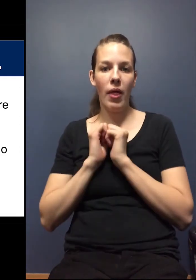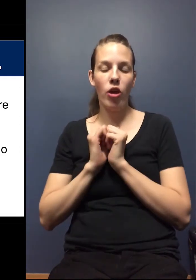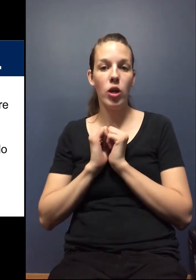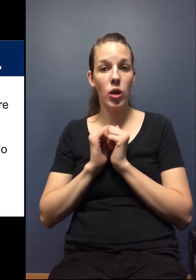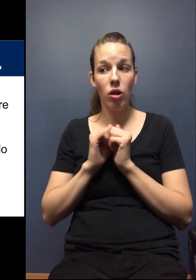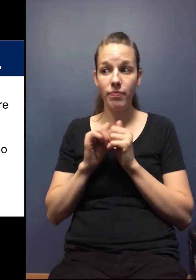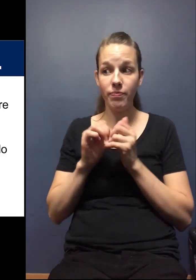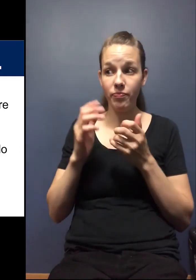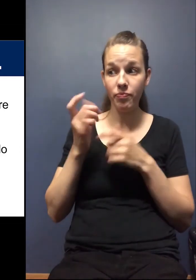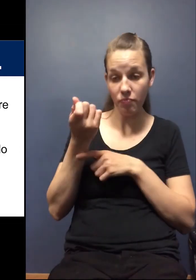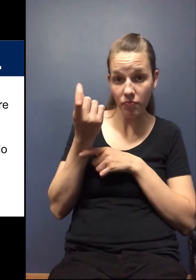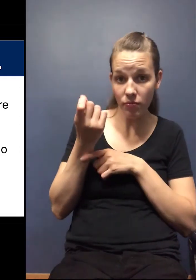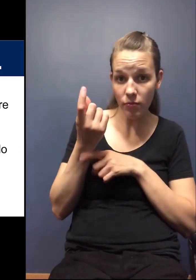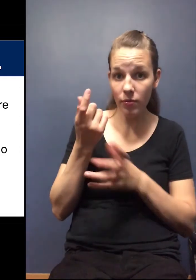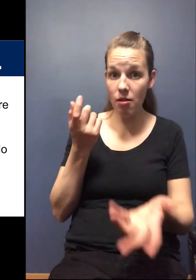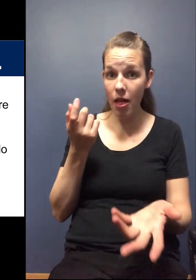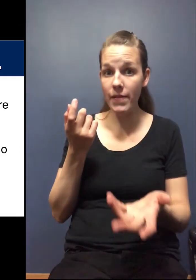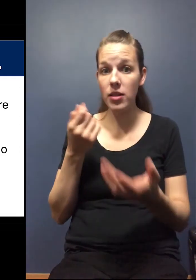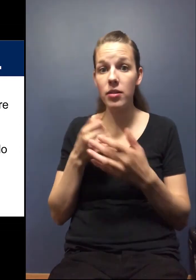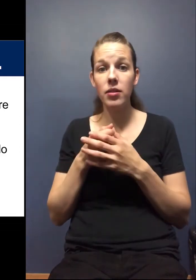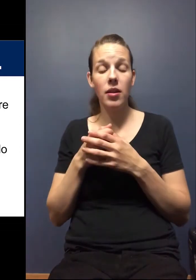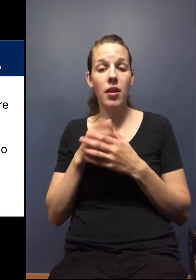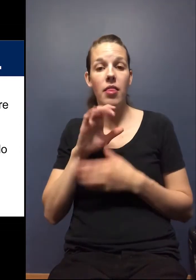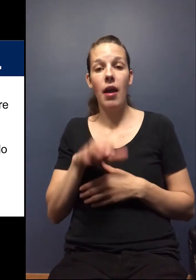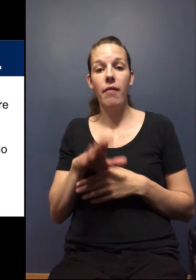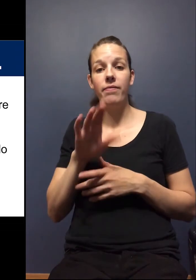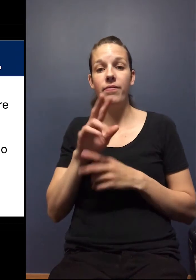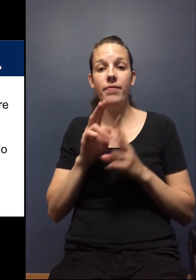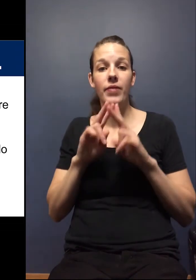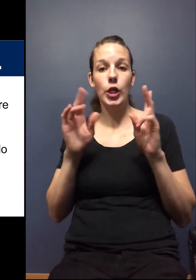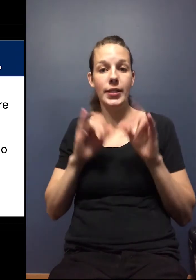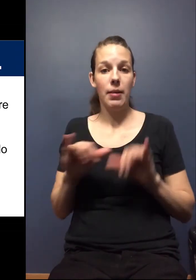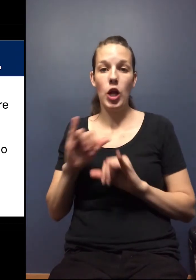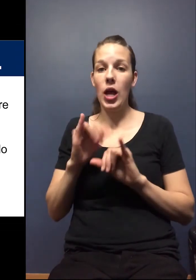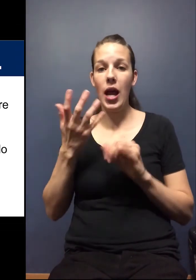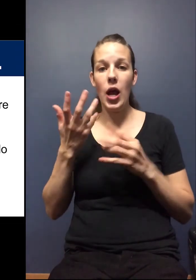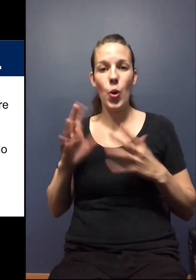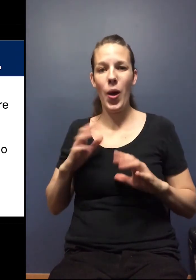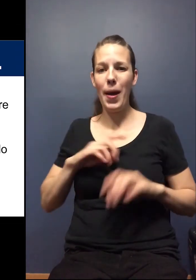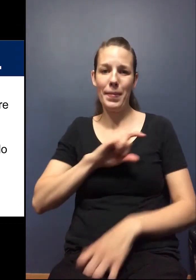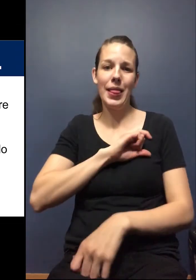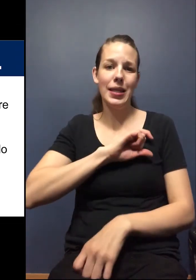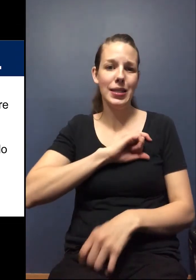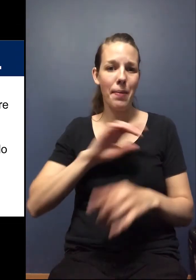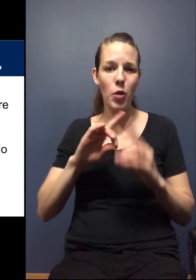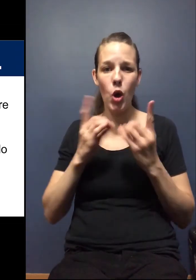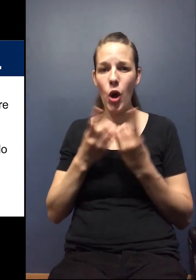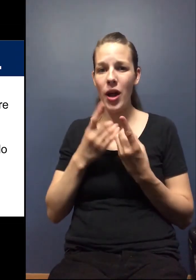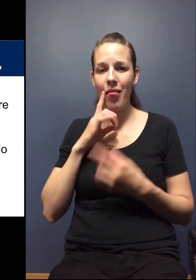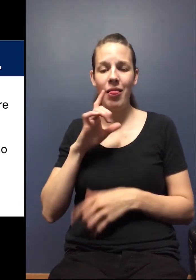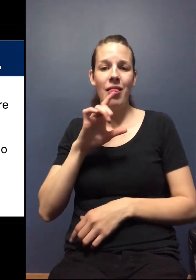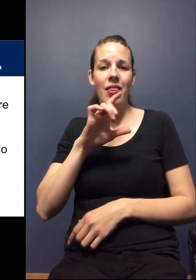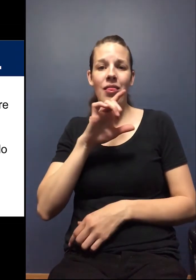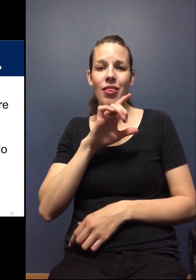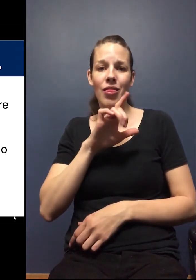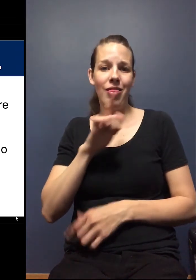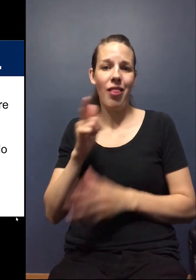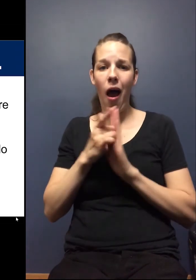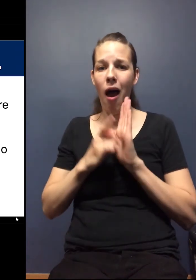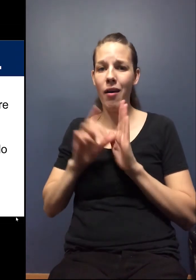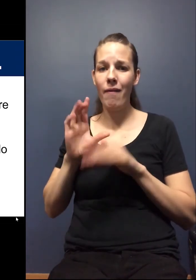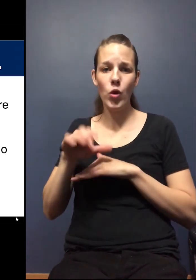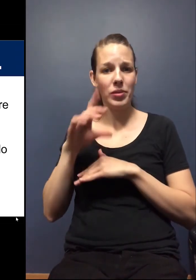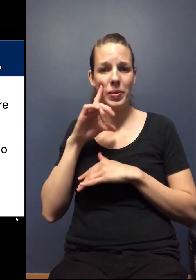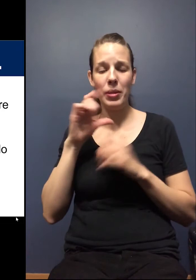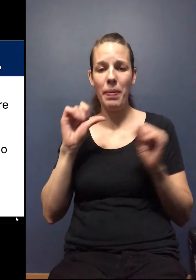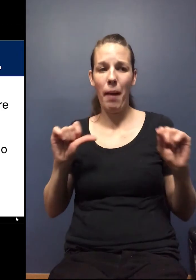You know, are you at 11? Um, it's very similar. I don't want our police department or law enforcement to be having to